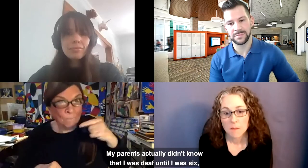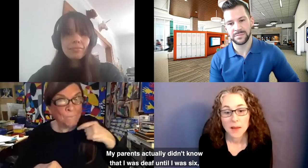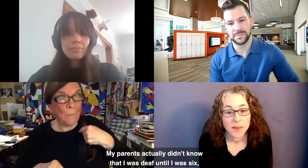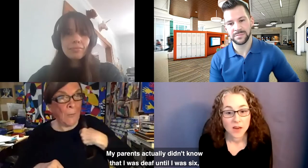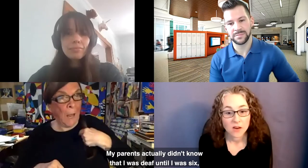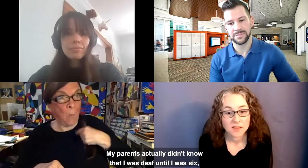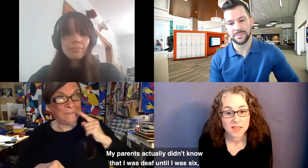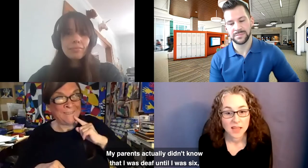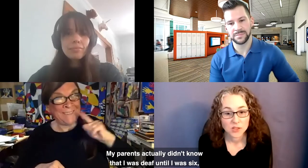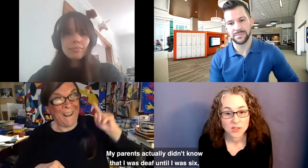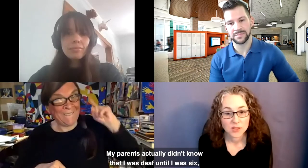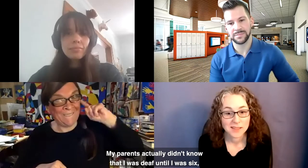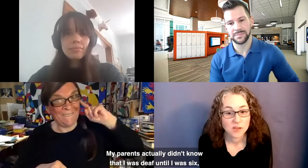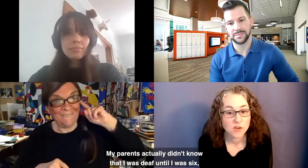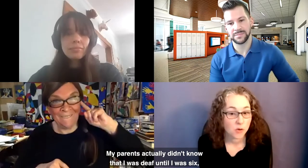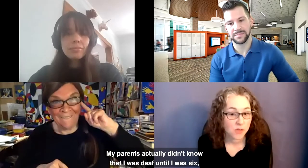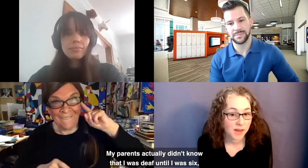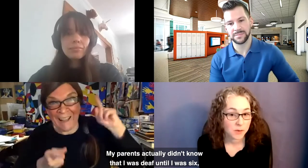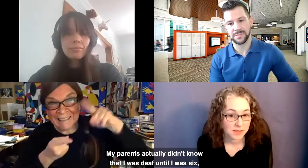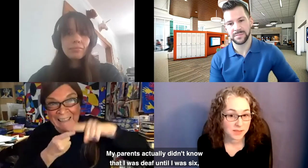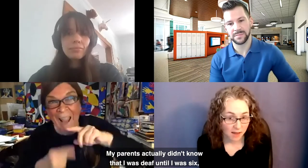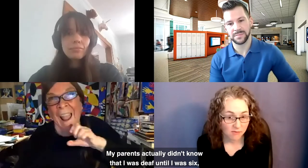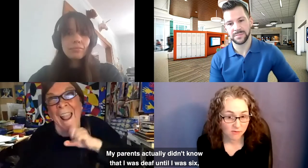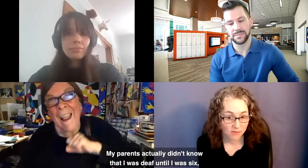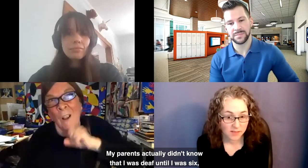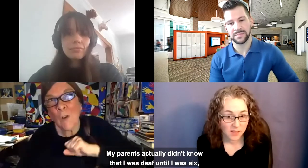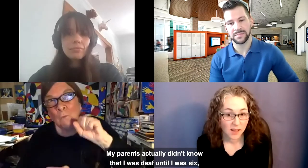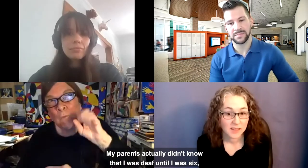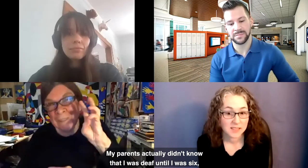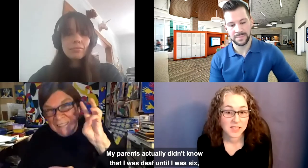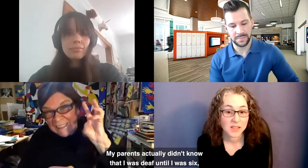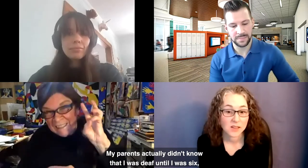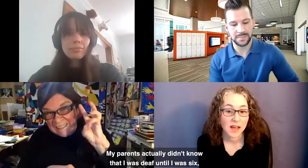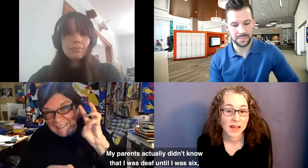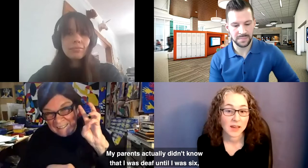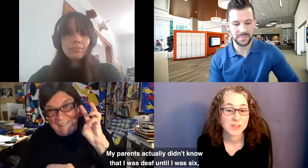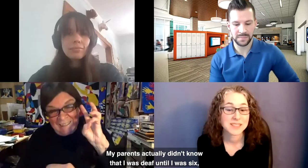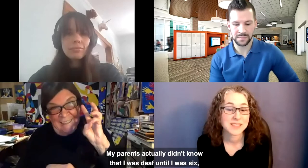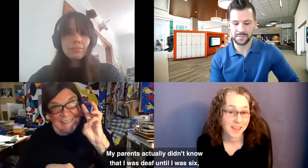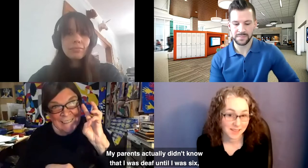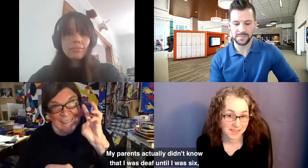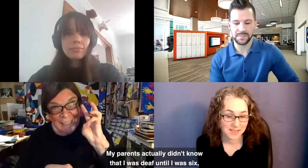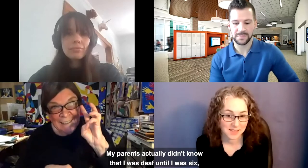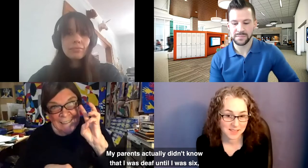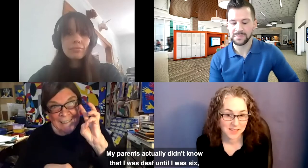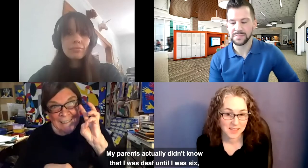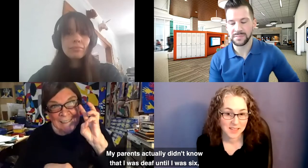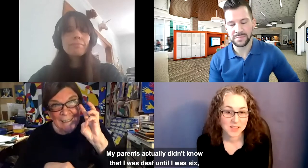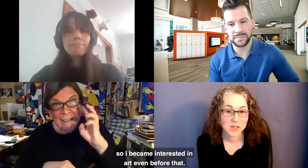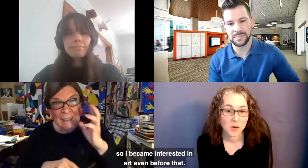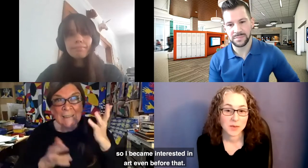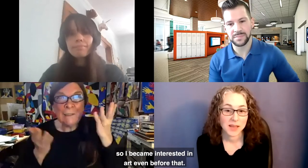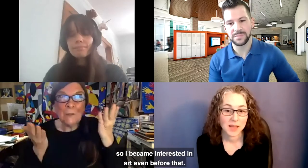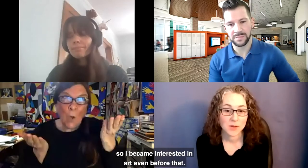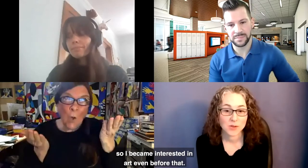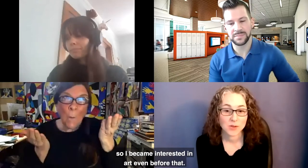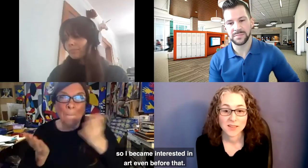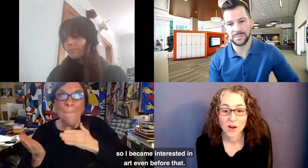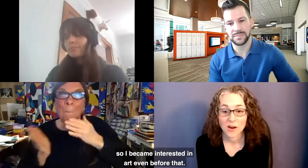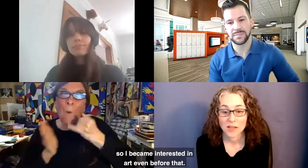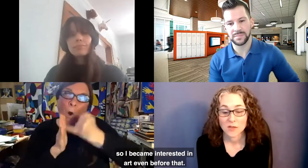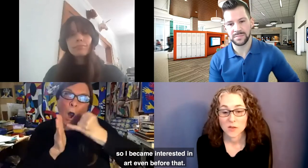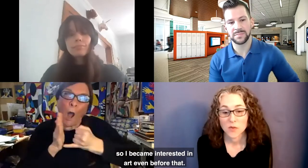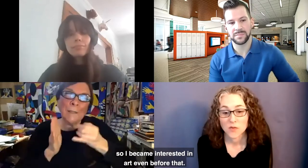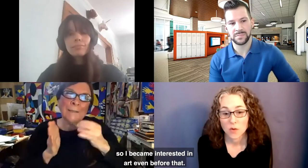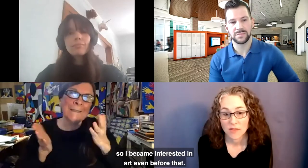My parents actually didn't know that I was deaf until I was six. So I became interested